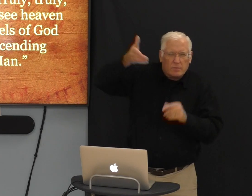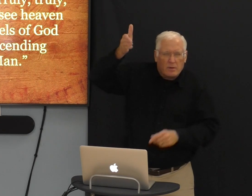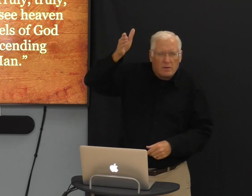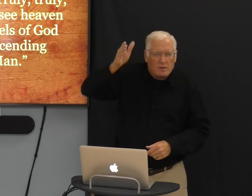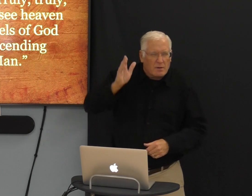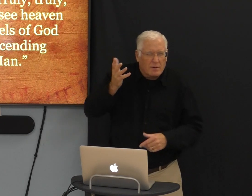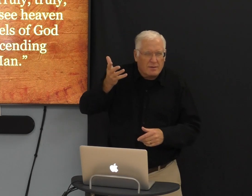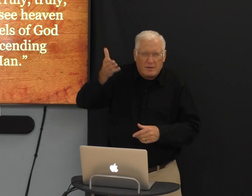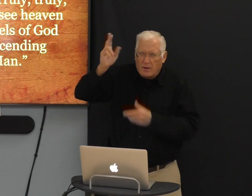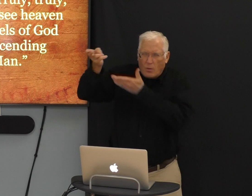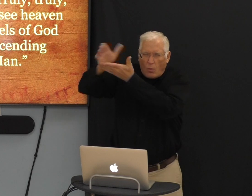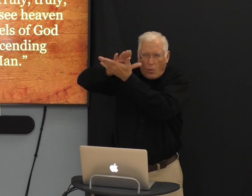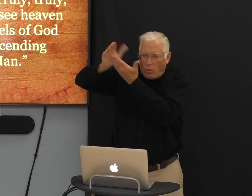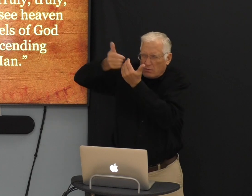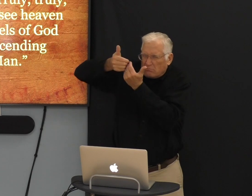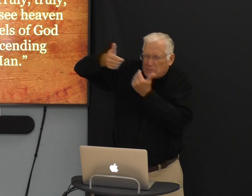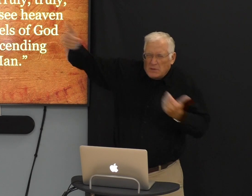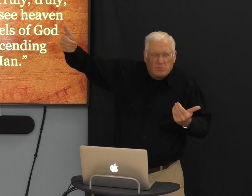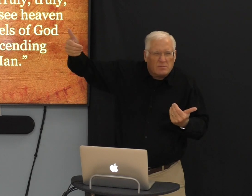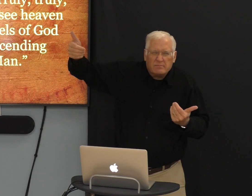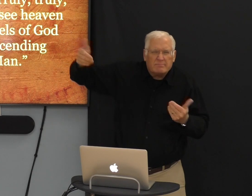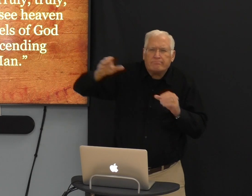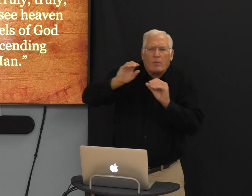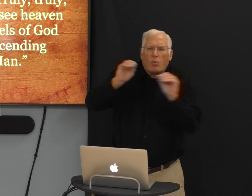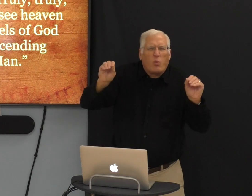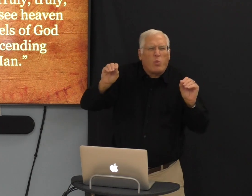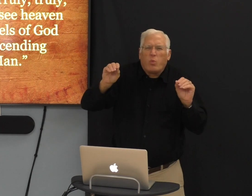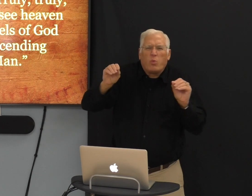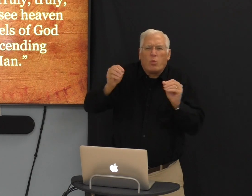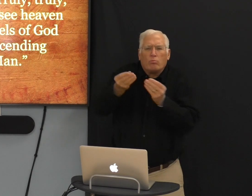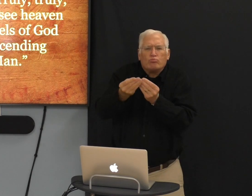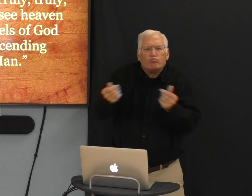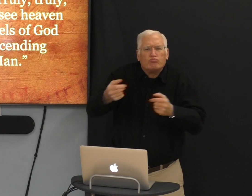our sin that separates us from God? He's so holy.